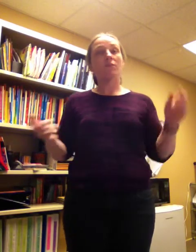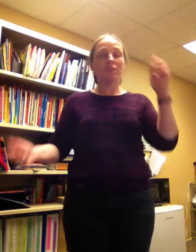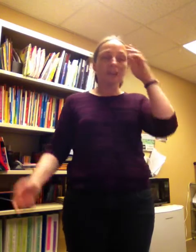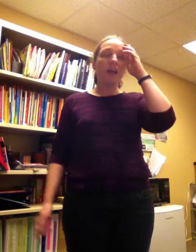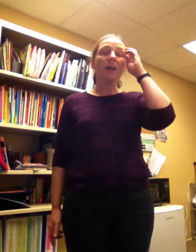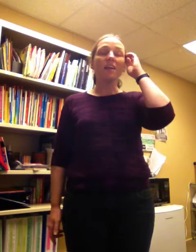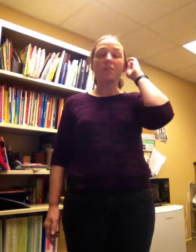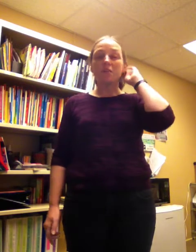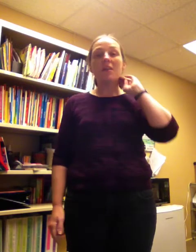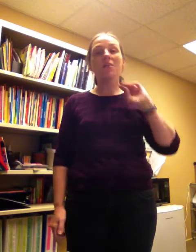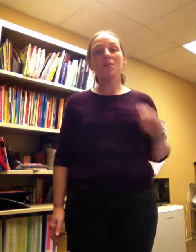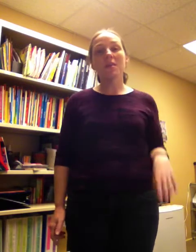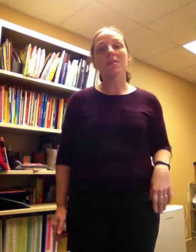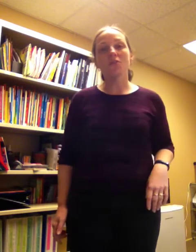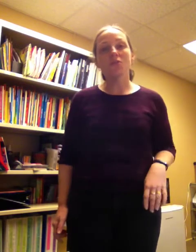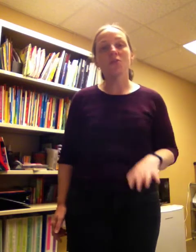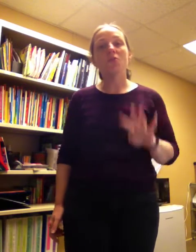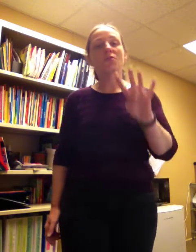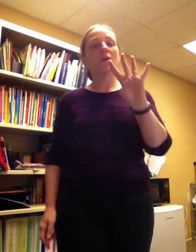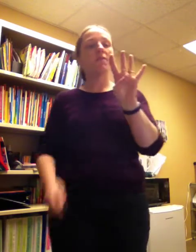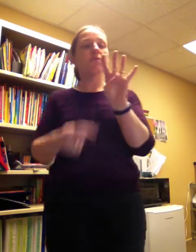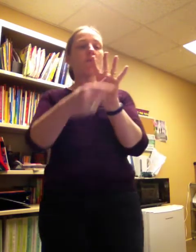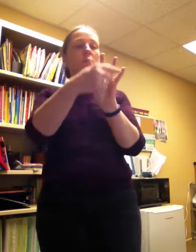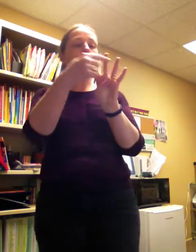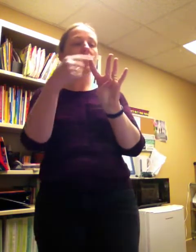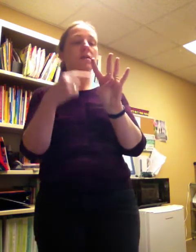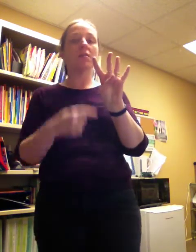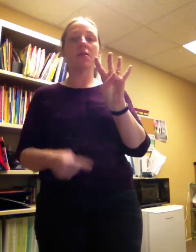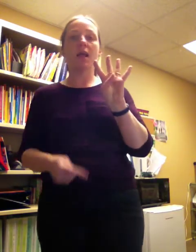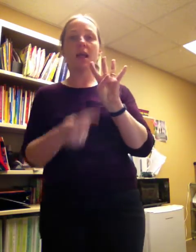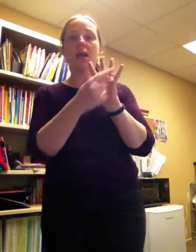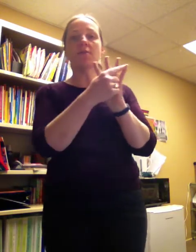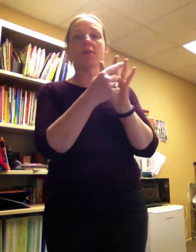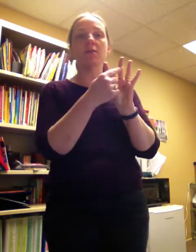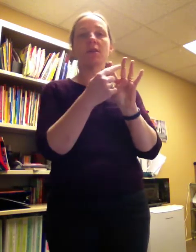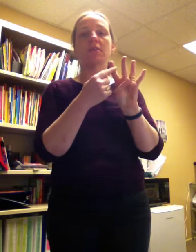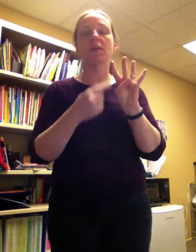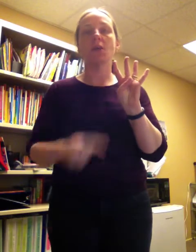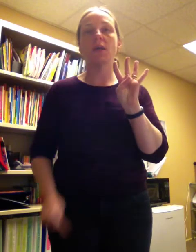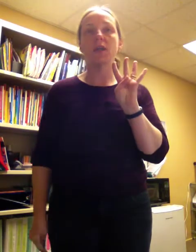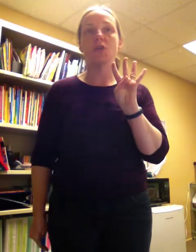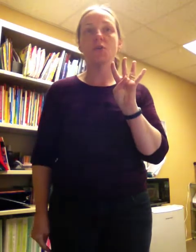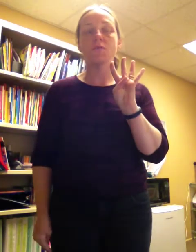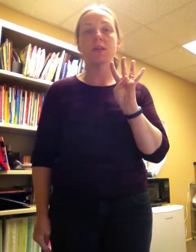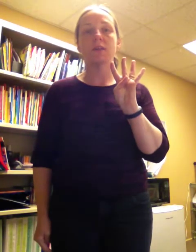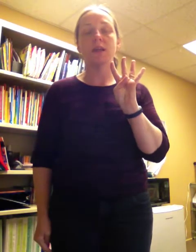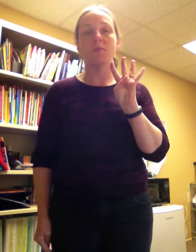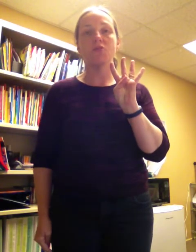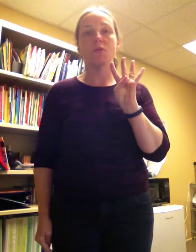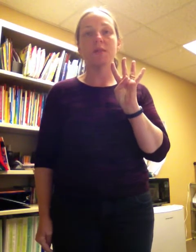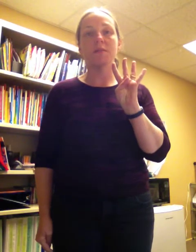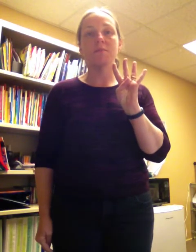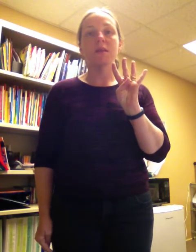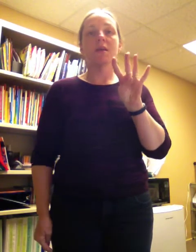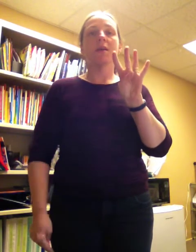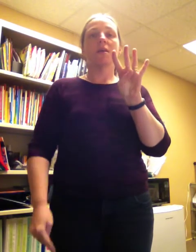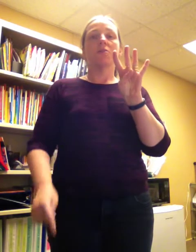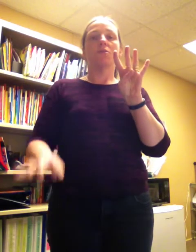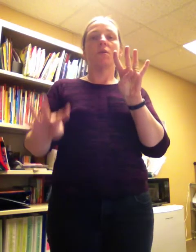to get another gorilla in the zoo. So we have four gorillas. Every gorilla is going to go get a new gorilla to come and join them. So we